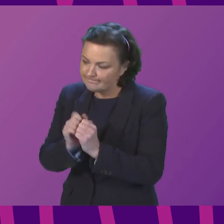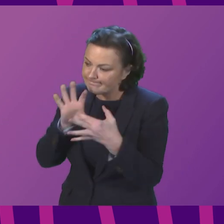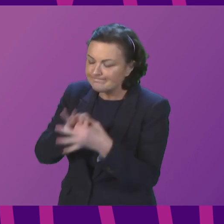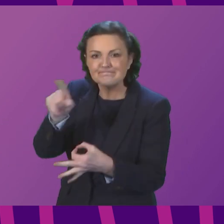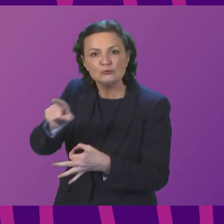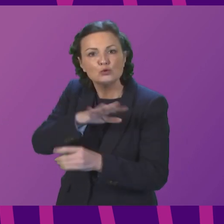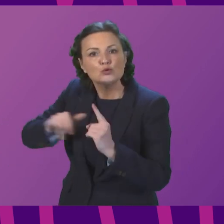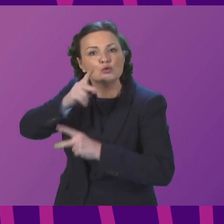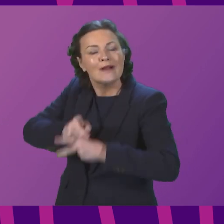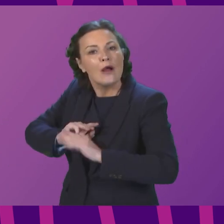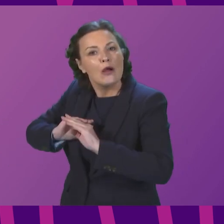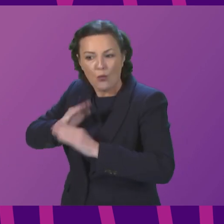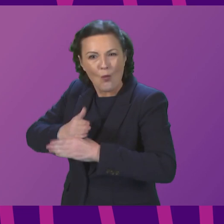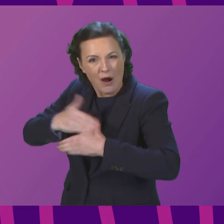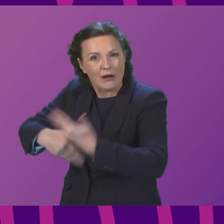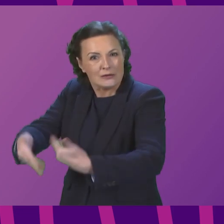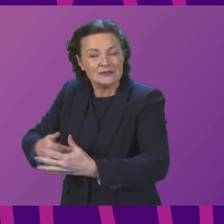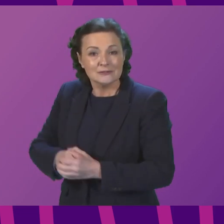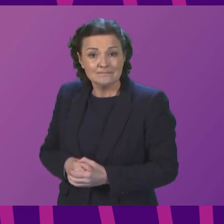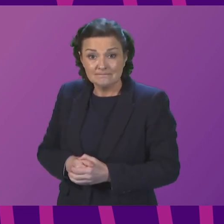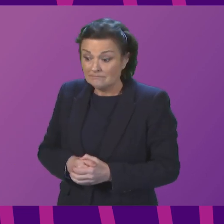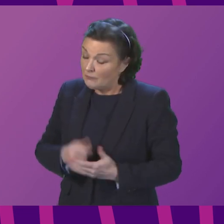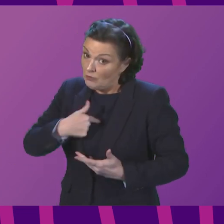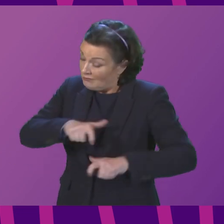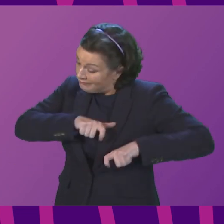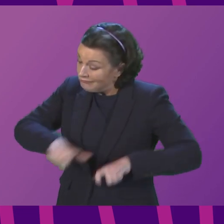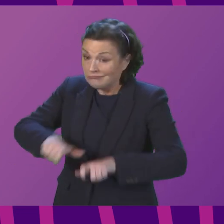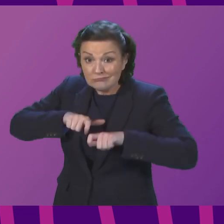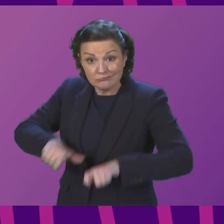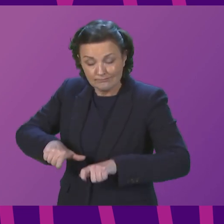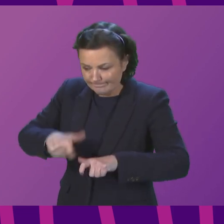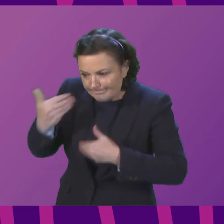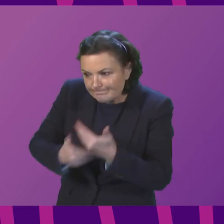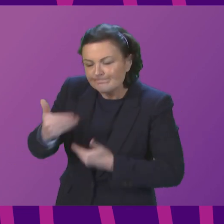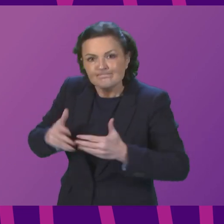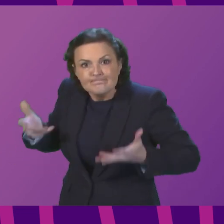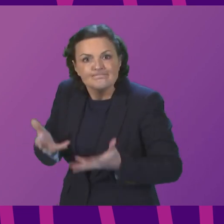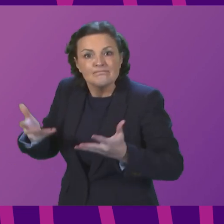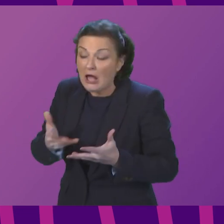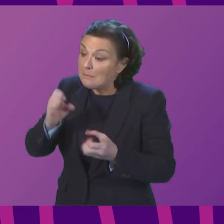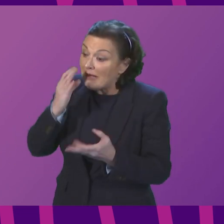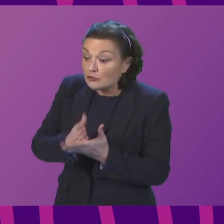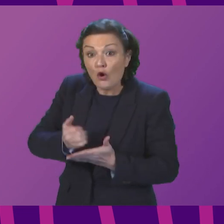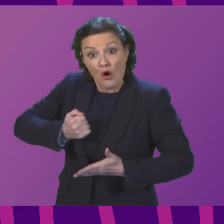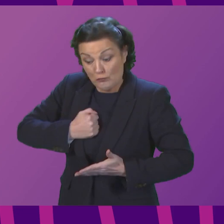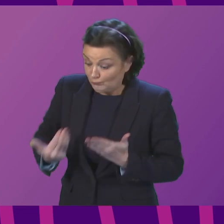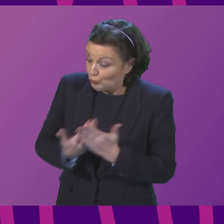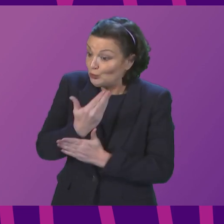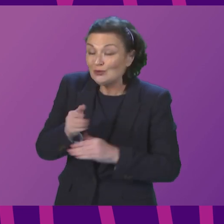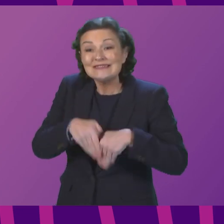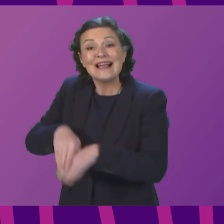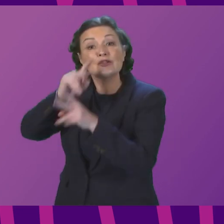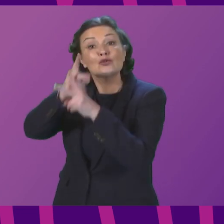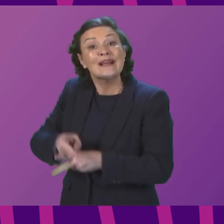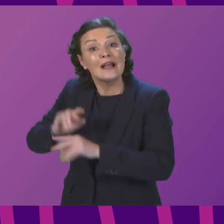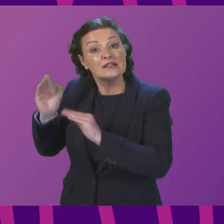of what we need to do. And that work will continue as we continue to take forward the plans for the National Care Service over